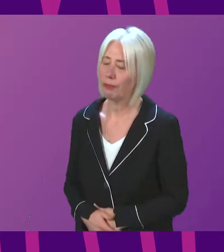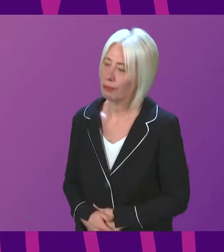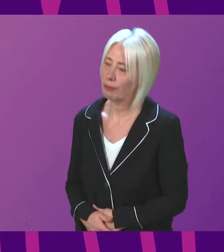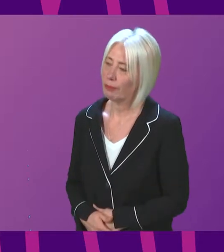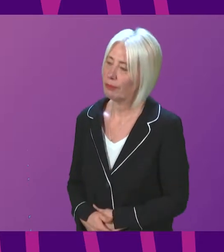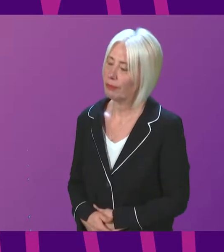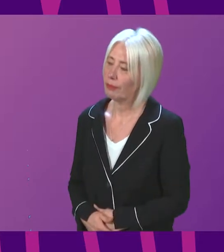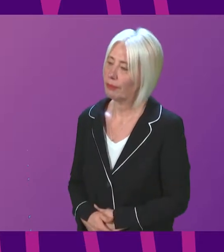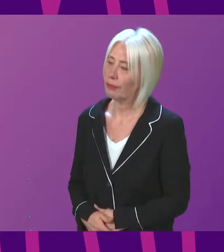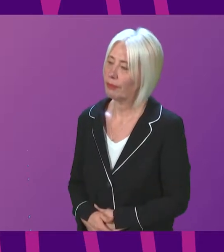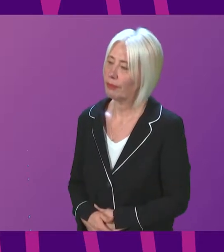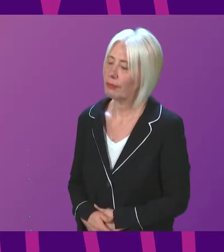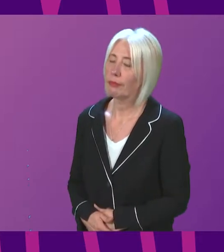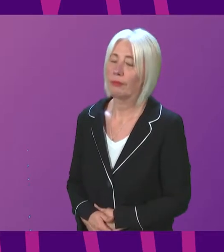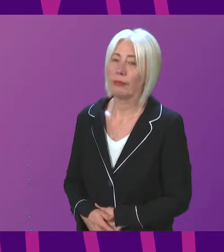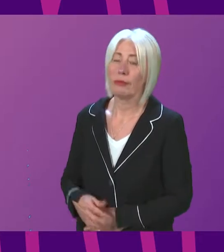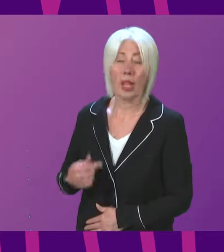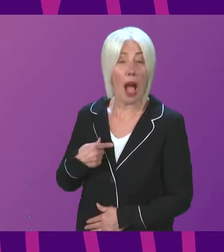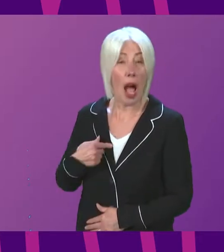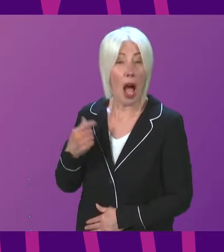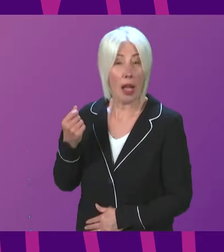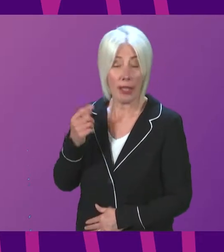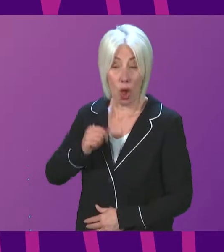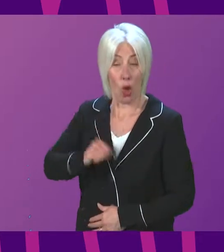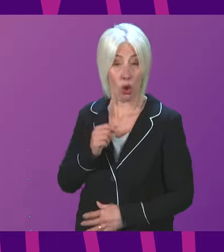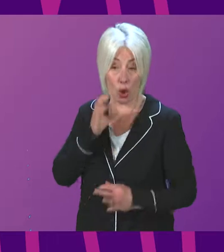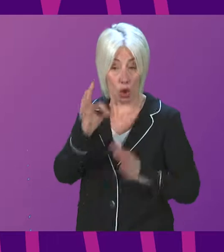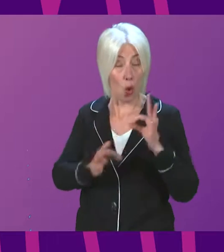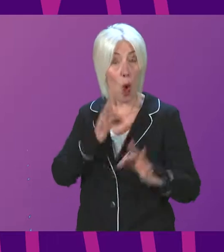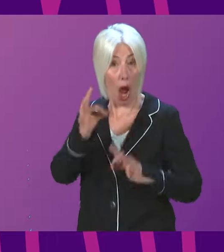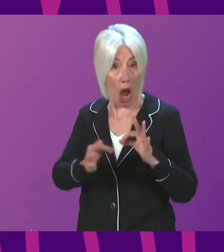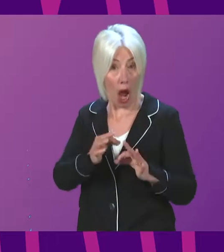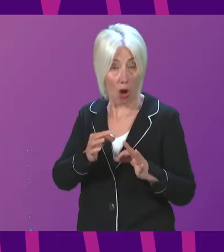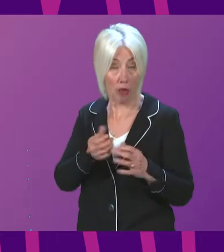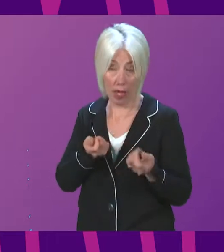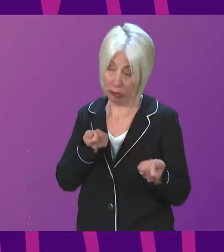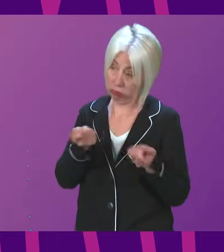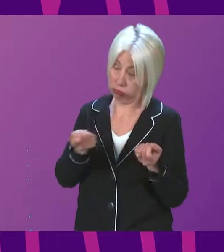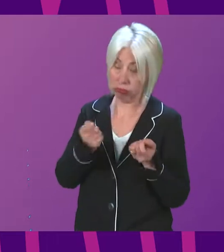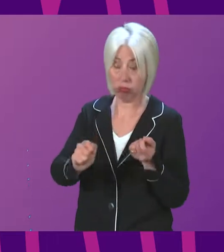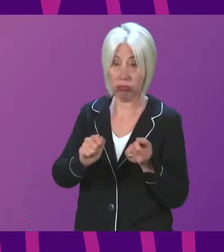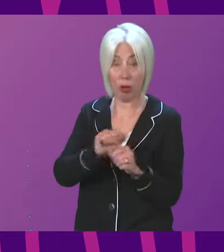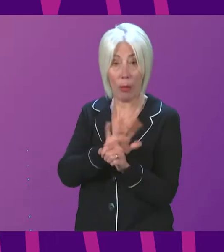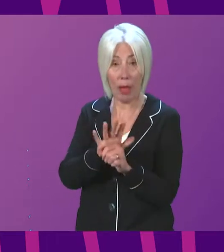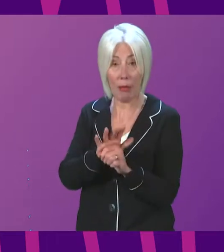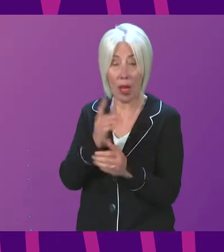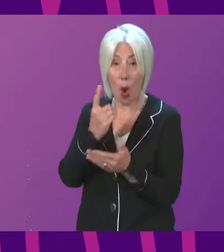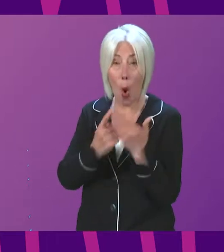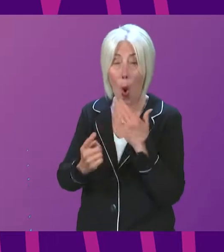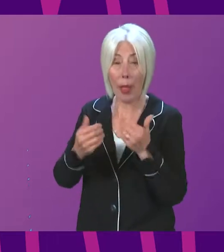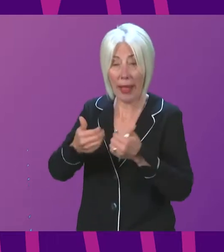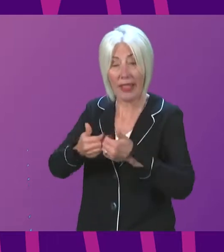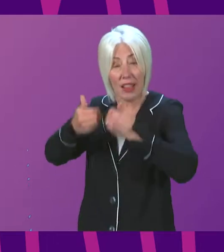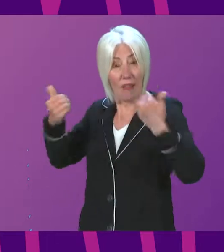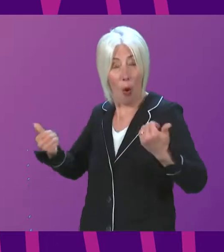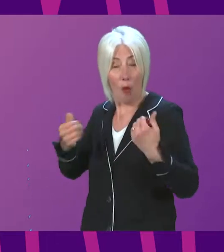Thank you, Signing Officer. My understanding is that the Scottish inquiry into the handling of the pandemic can only look into devolved matters